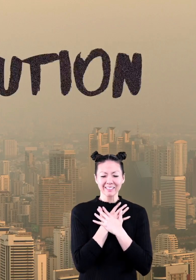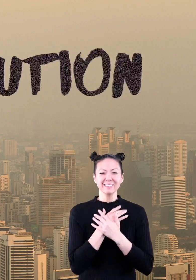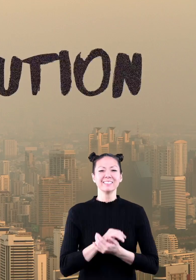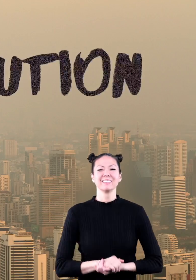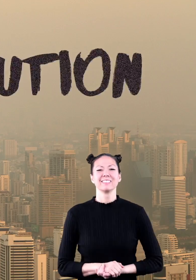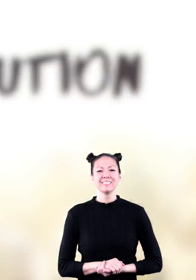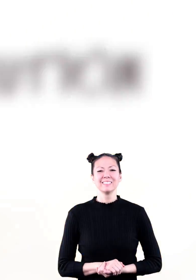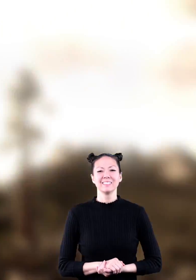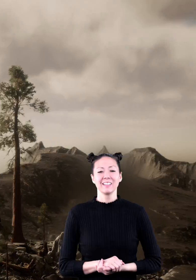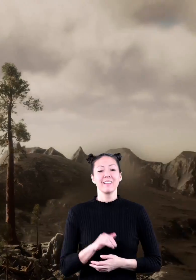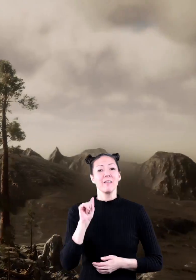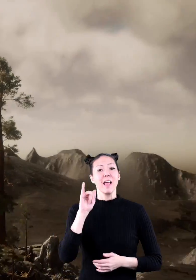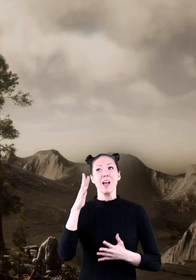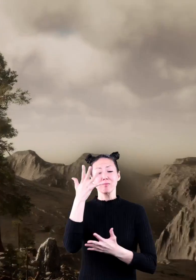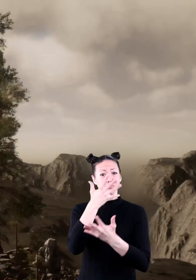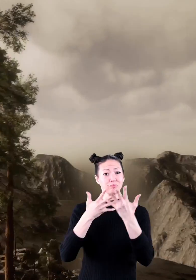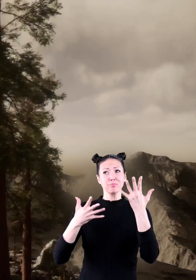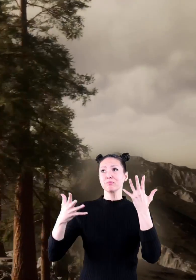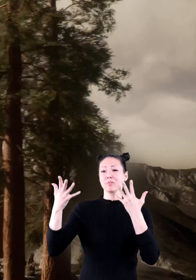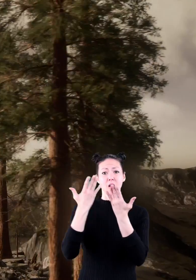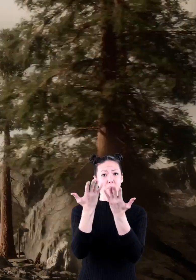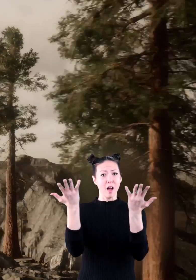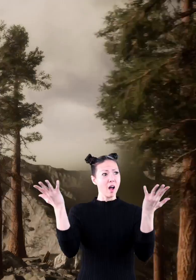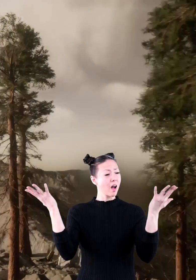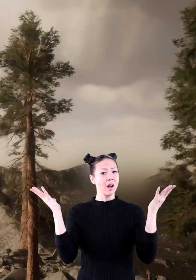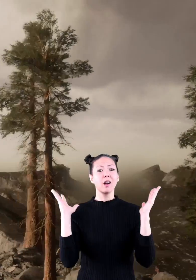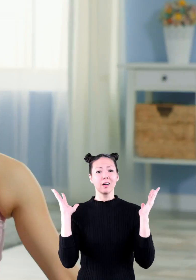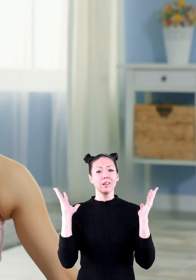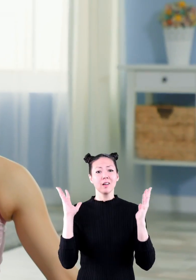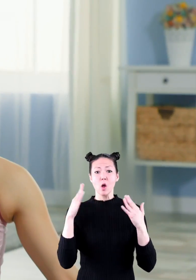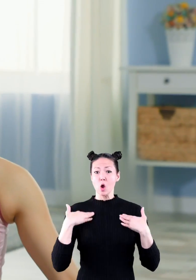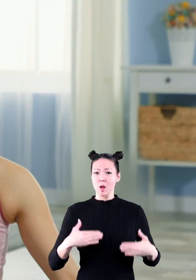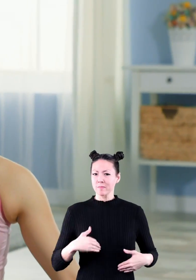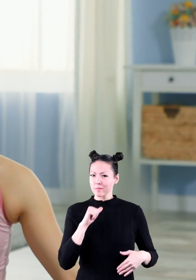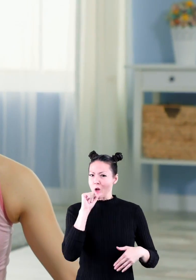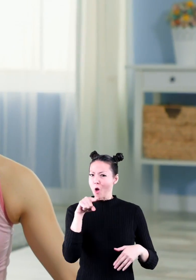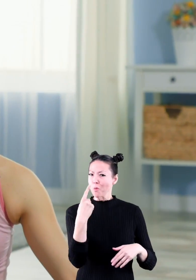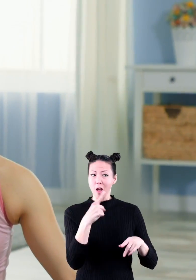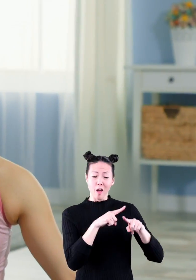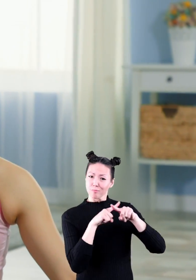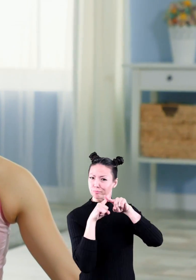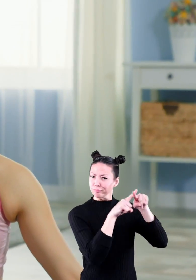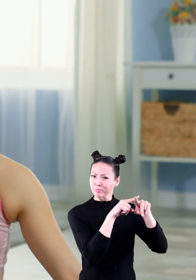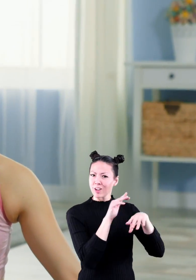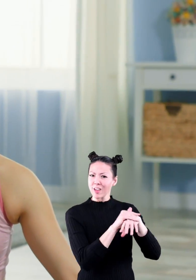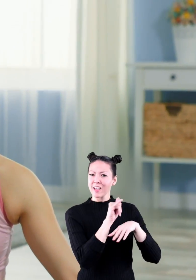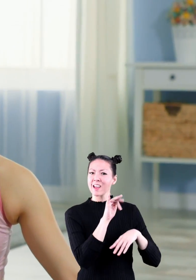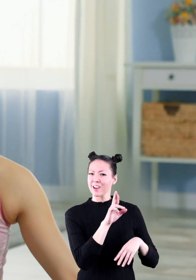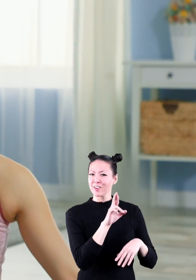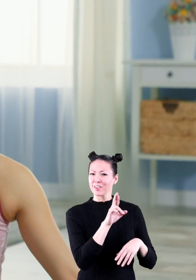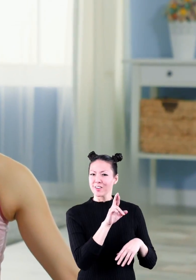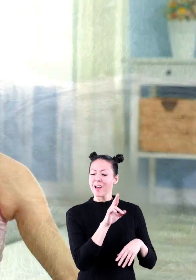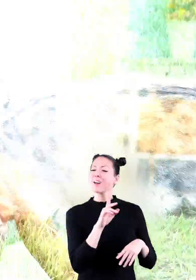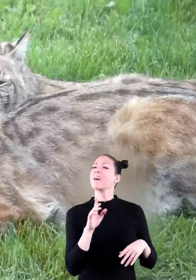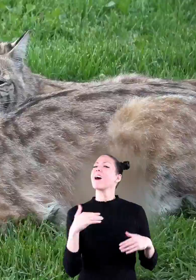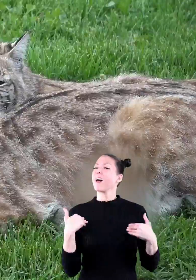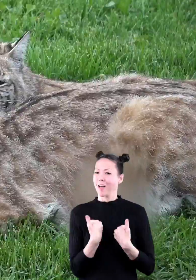Air is all around us. Humans aren't the only ones that rely on air. Animals,